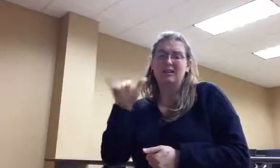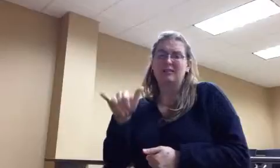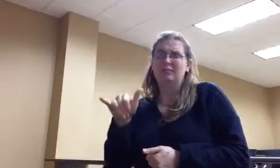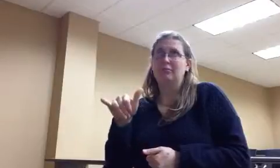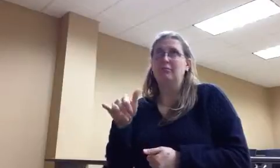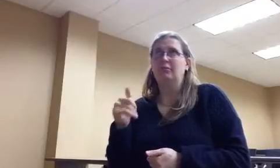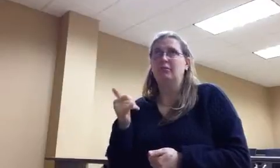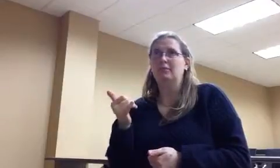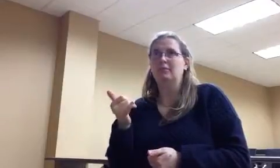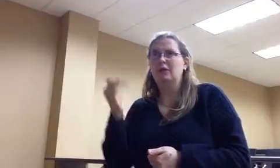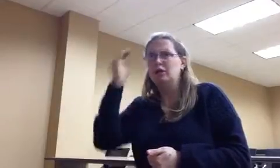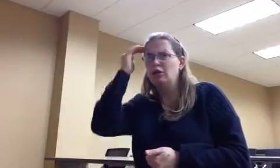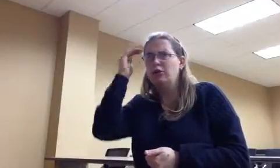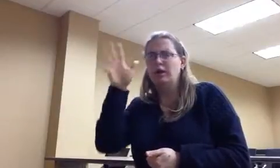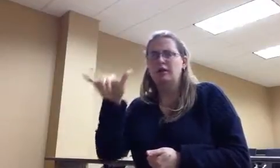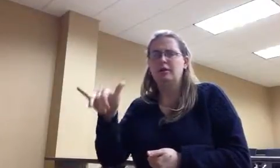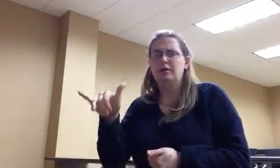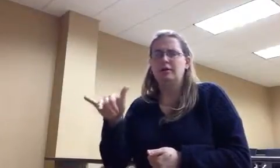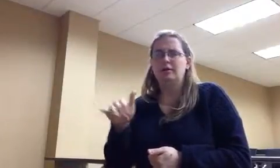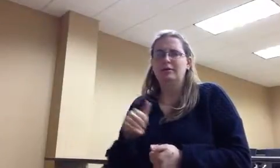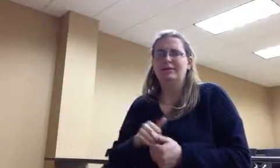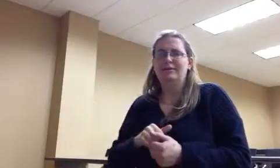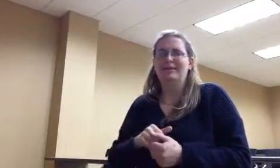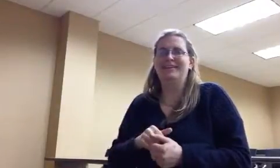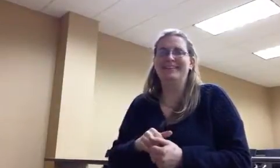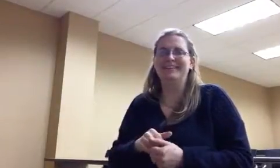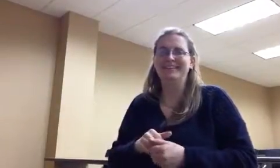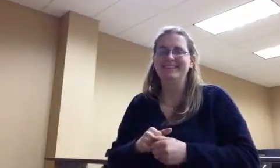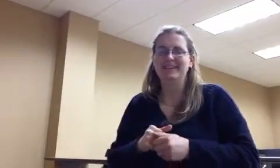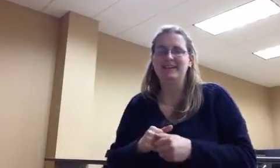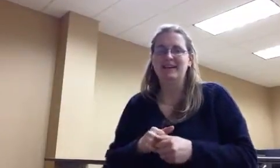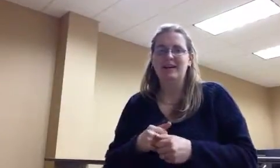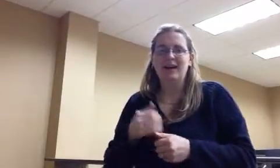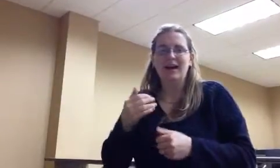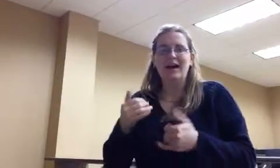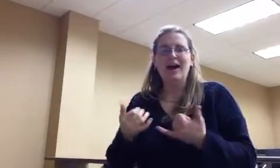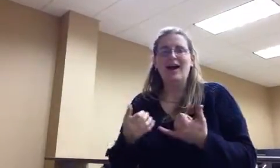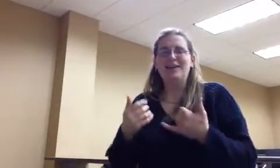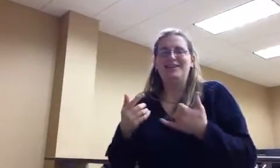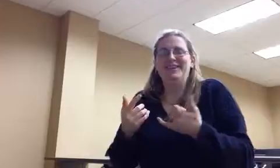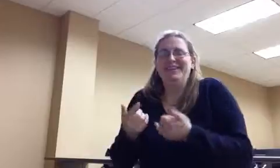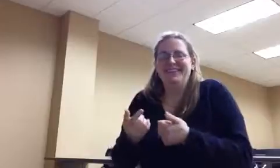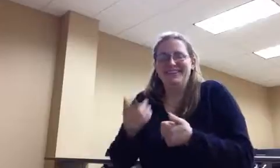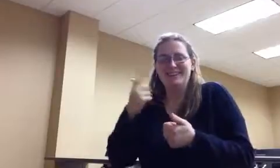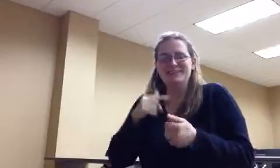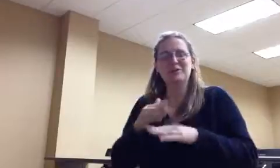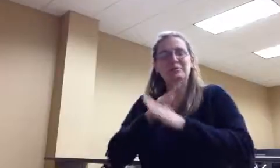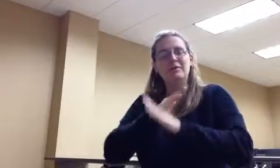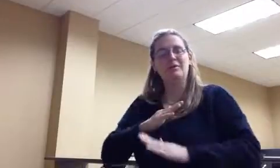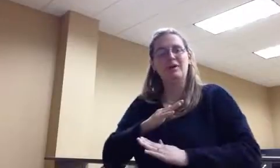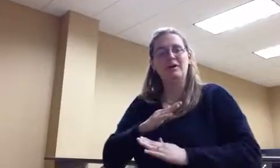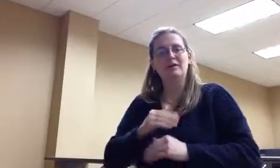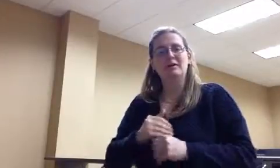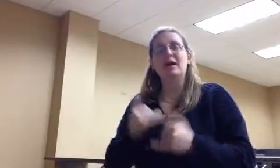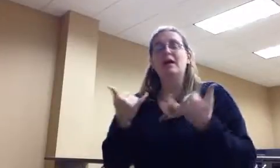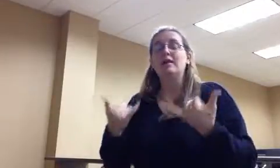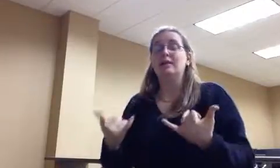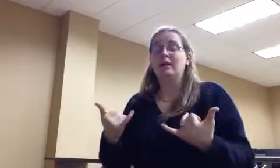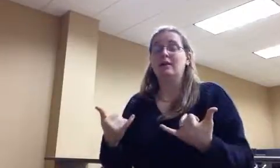But now you know how I'm going to ask for your silence. That's one way I'm going to do it. It's going with Now what I'm going to do for the last few minutes of